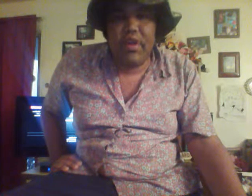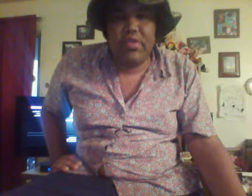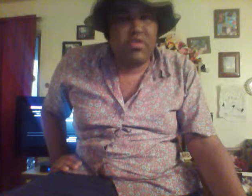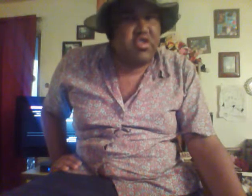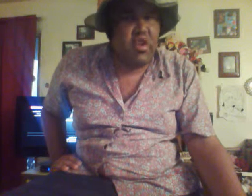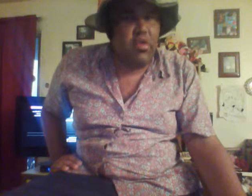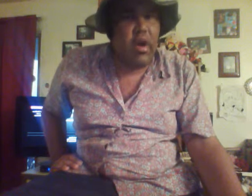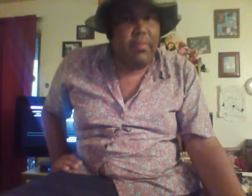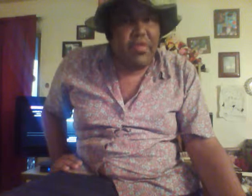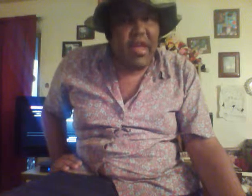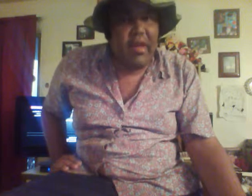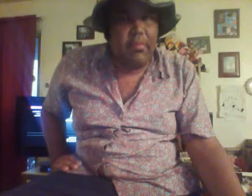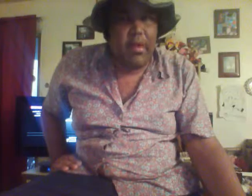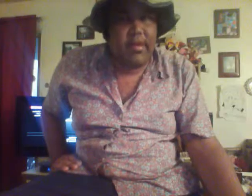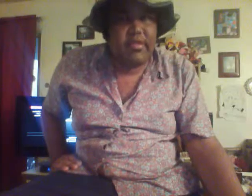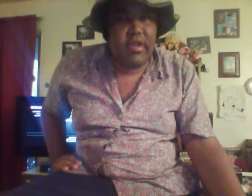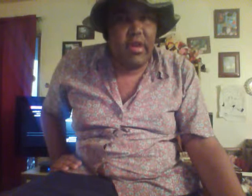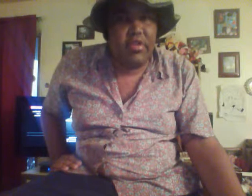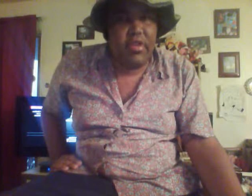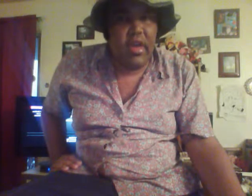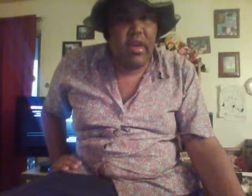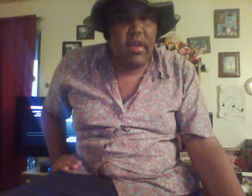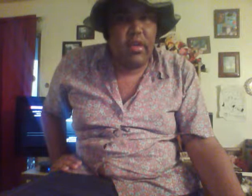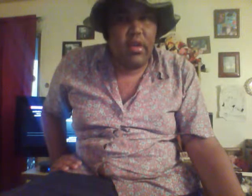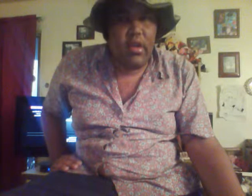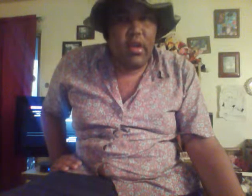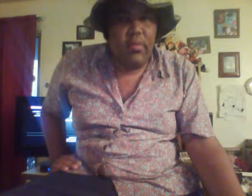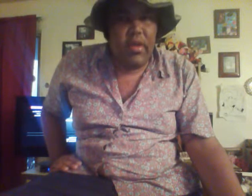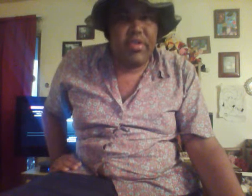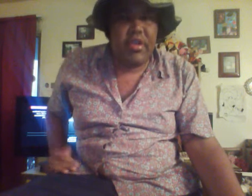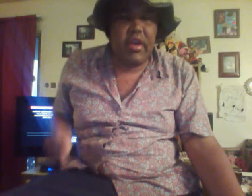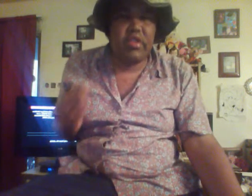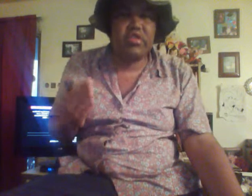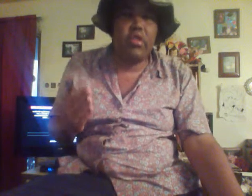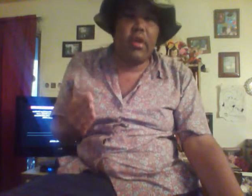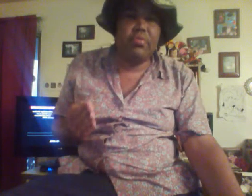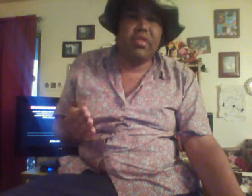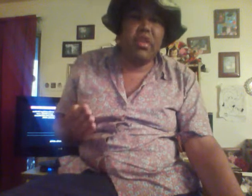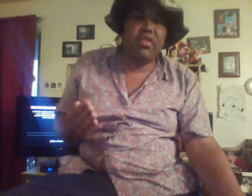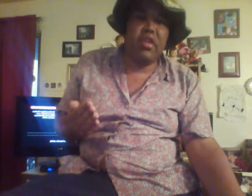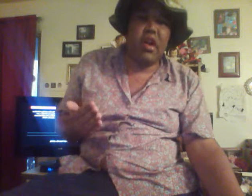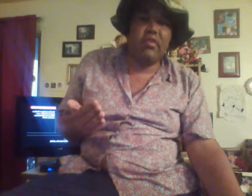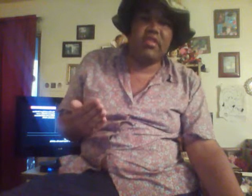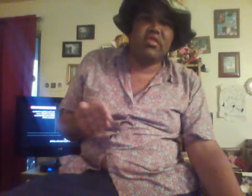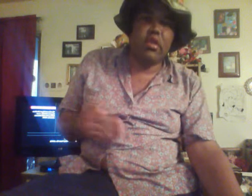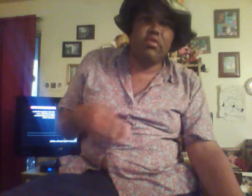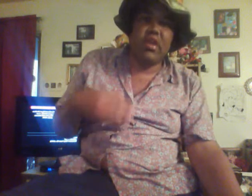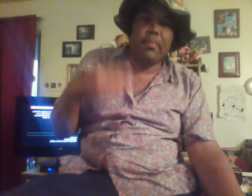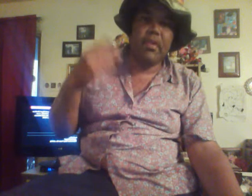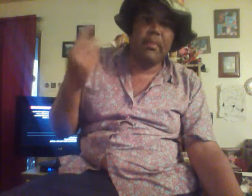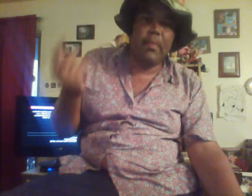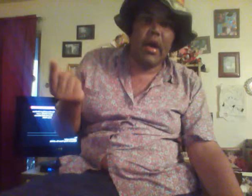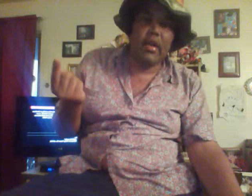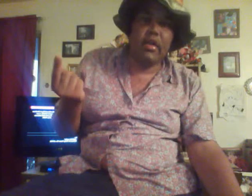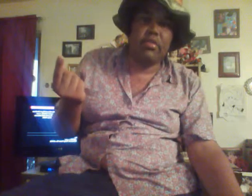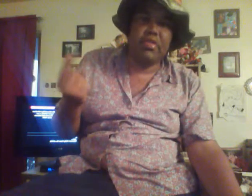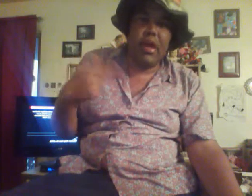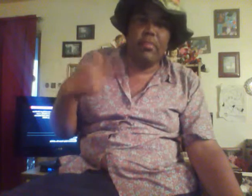doesn't show up that much, I think. When she does show up, she always shows up in the body of someone...